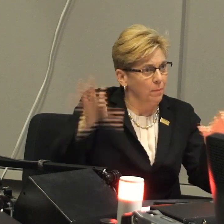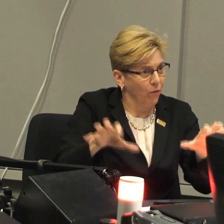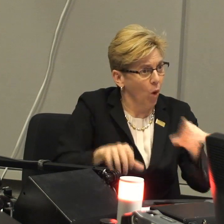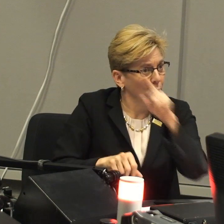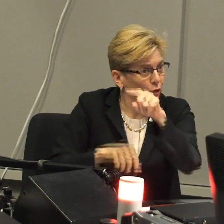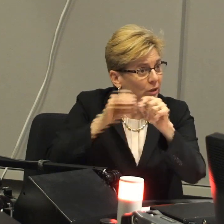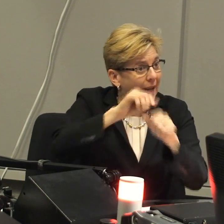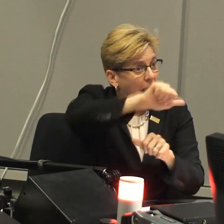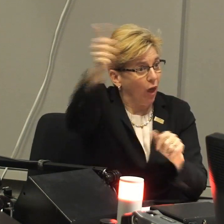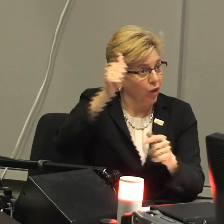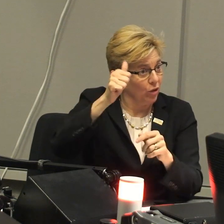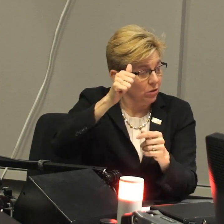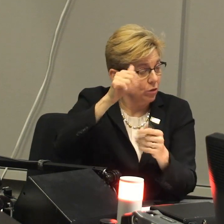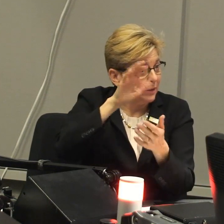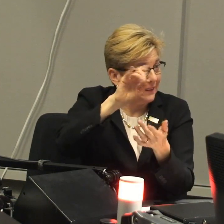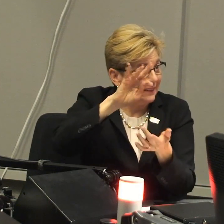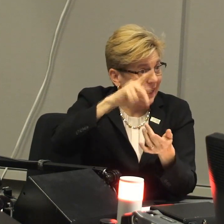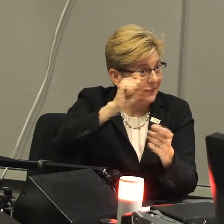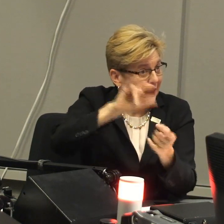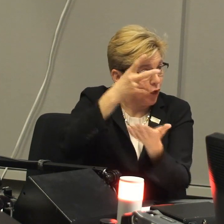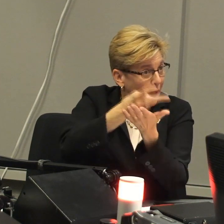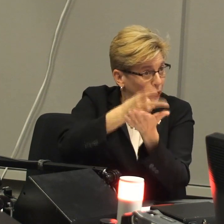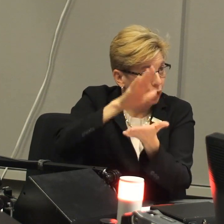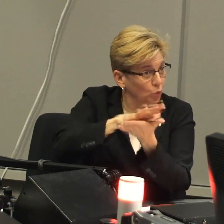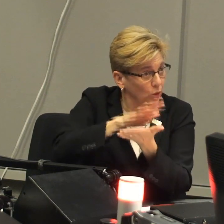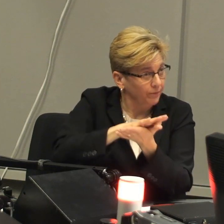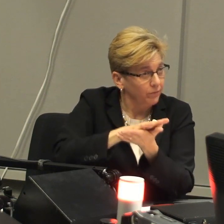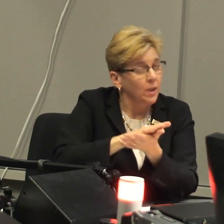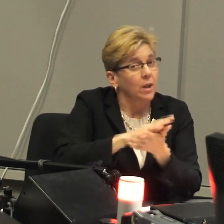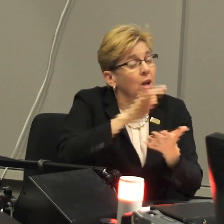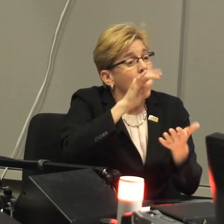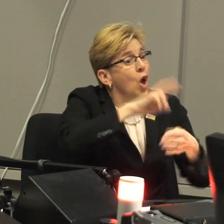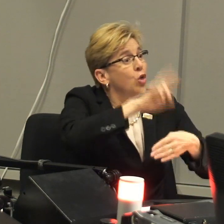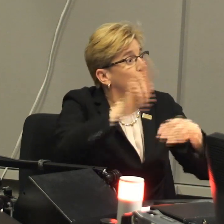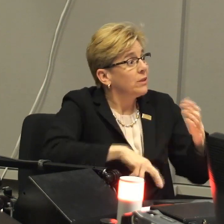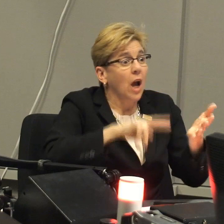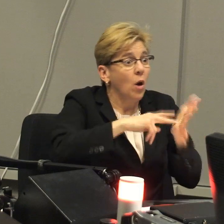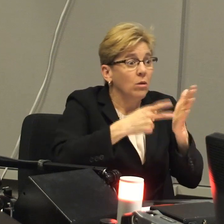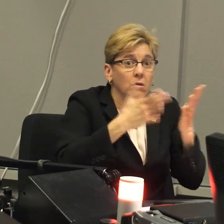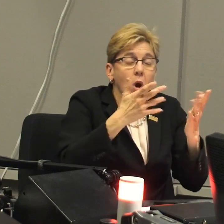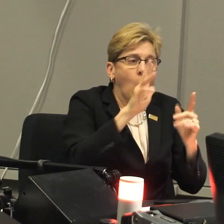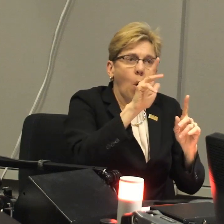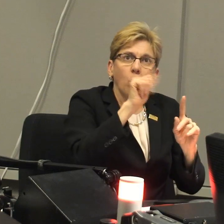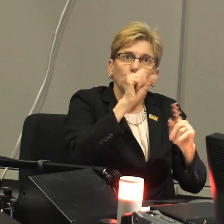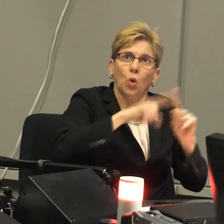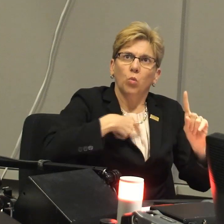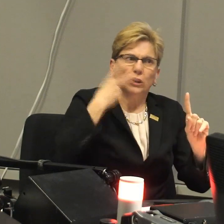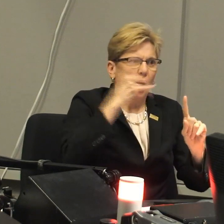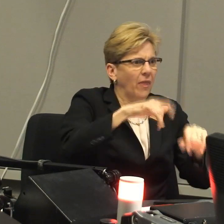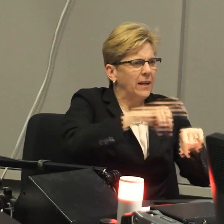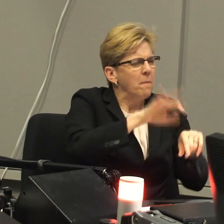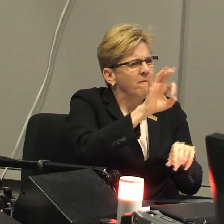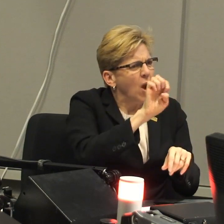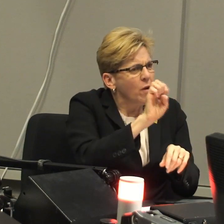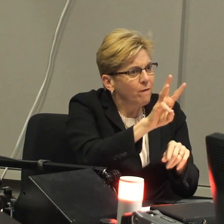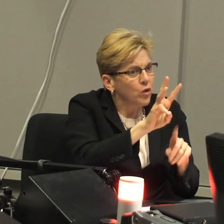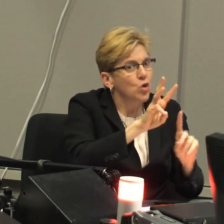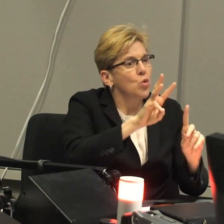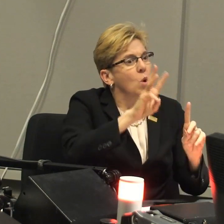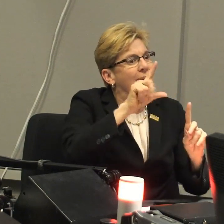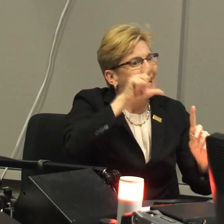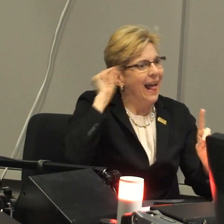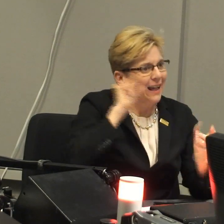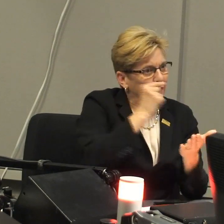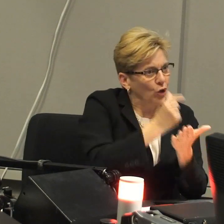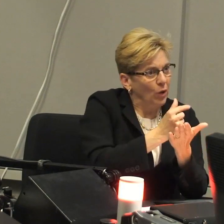and that they could actually become high performers in other sectors and other settings and other graduate schools. And so what we saw